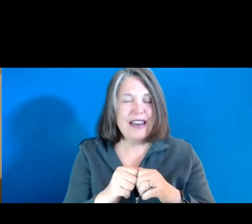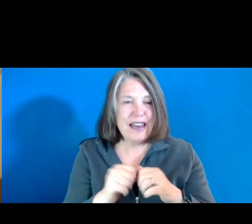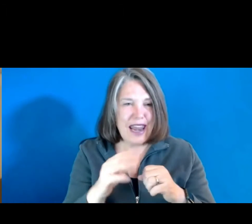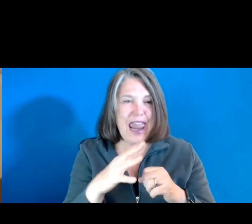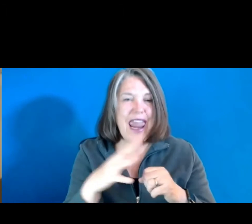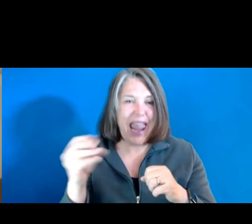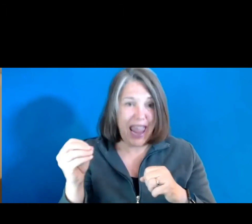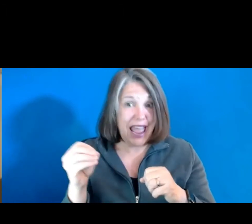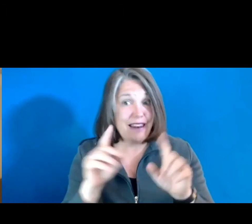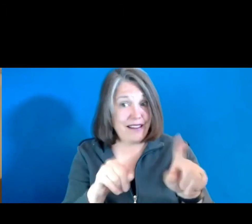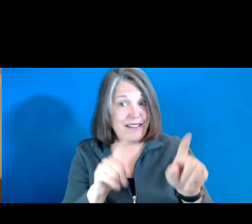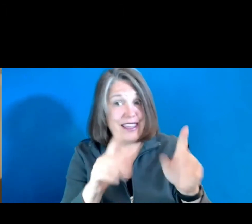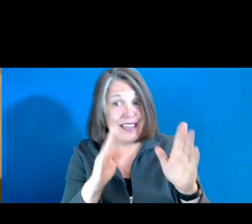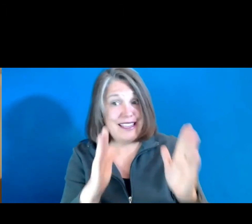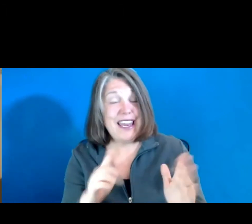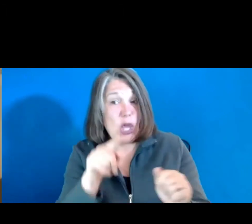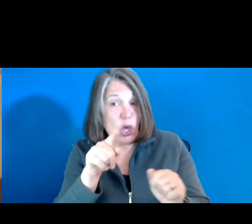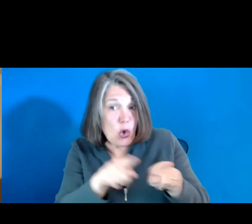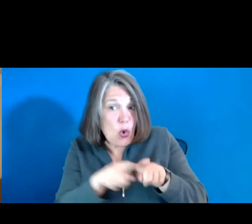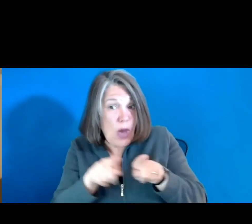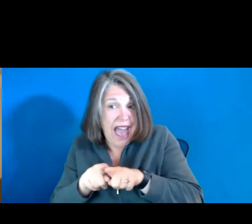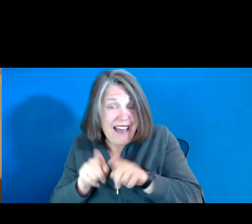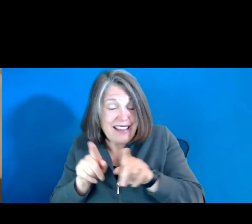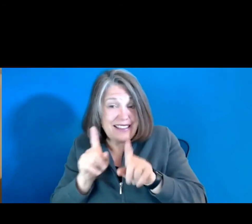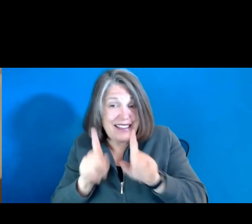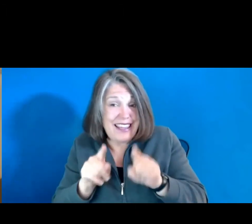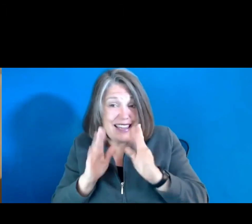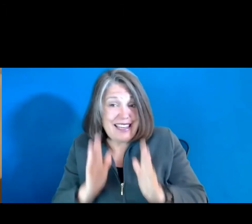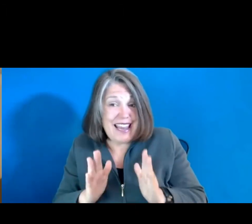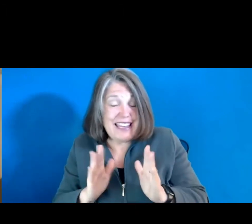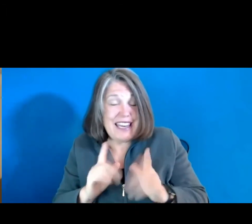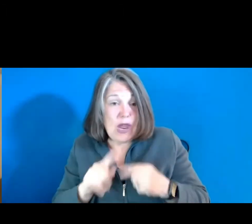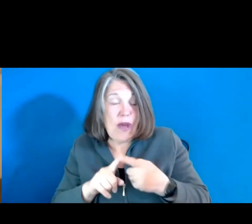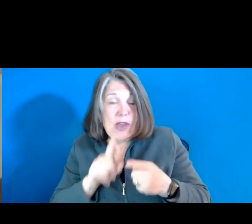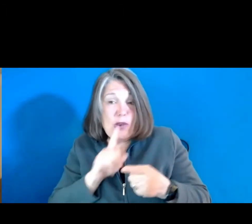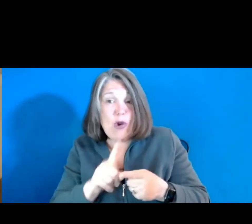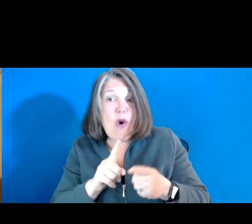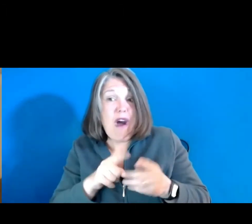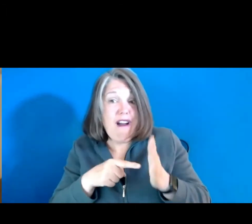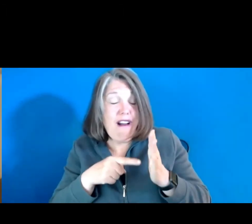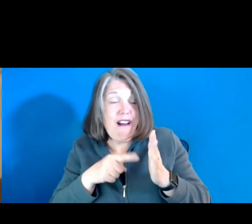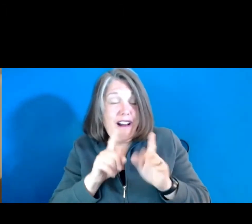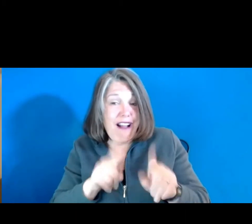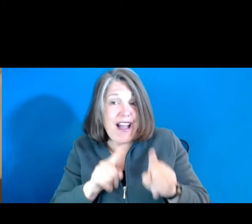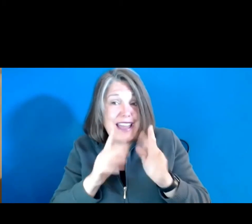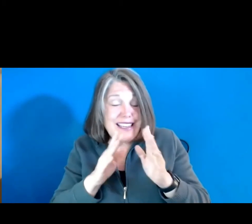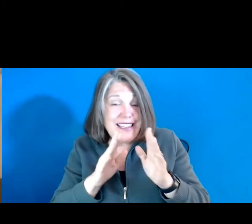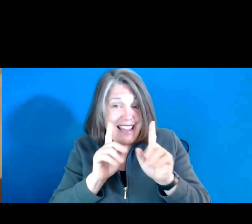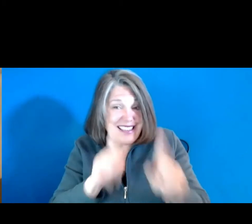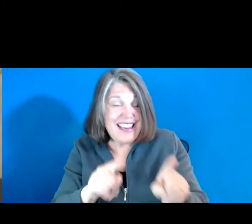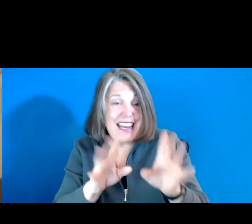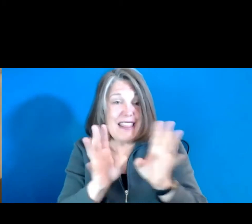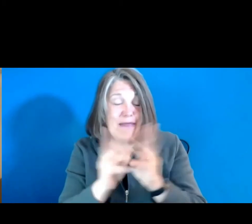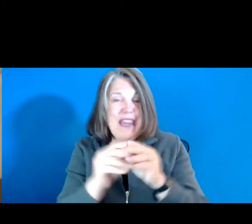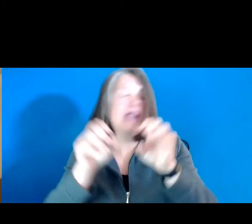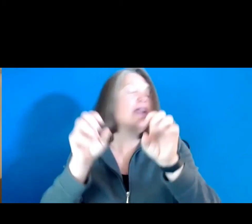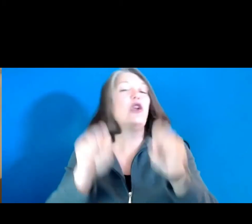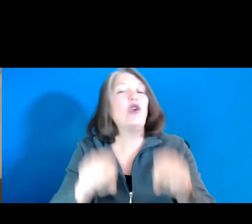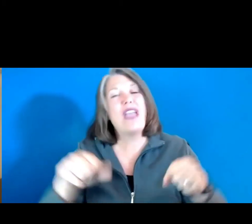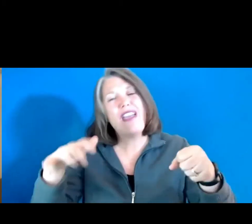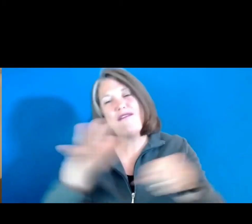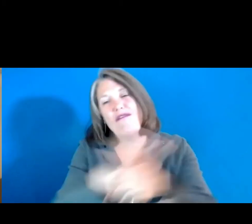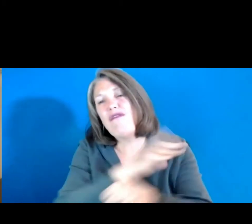attendee, you as an attendee, when you are attending the meeting, can go full screen with that